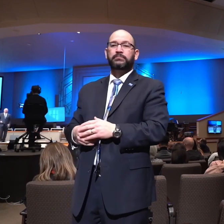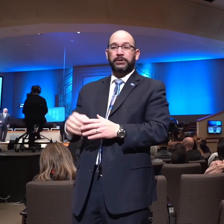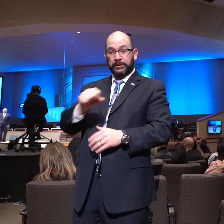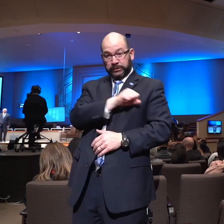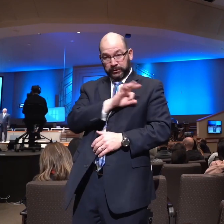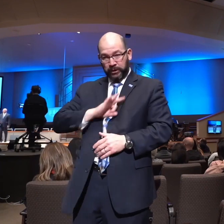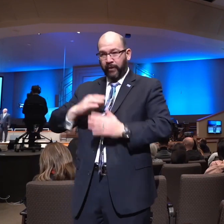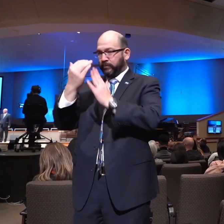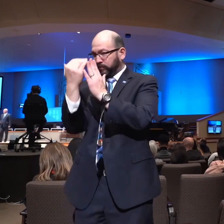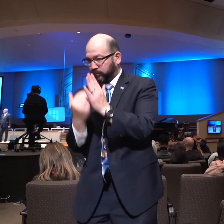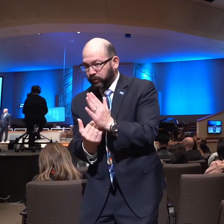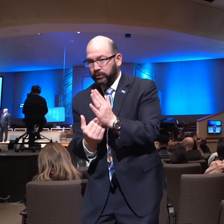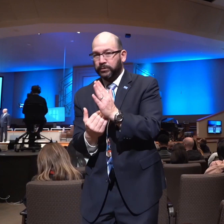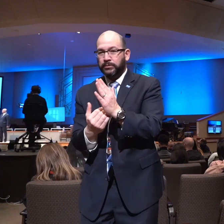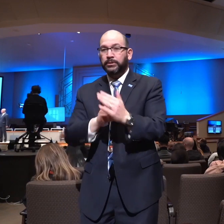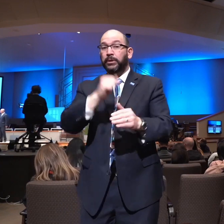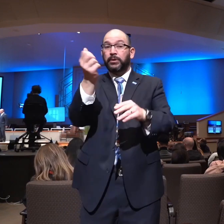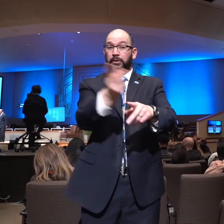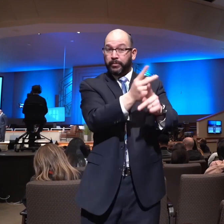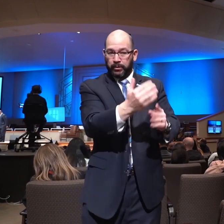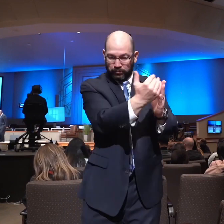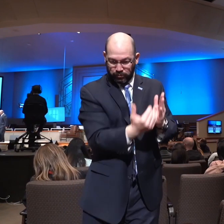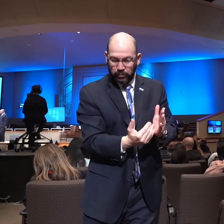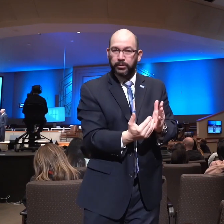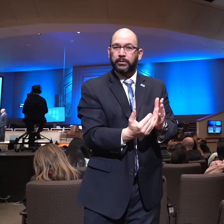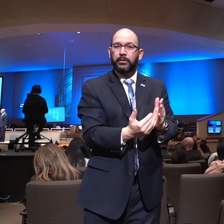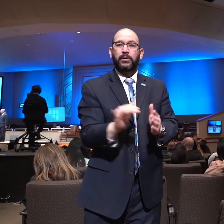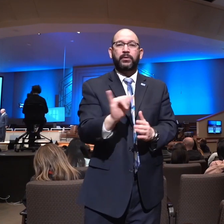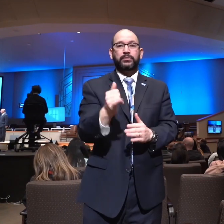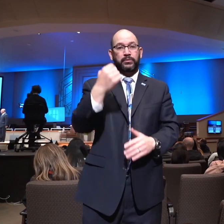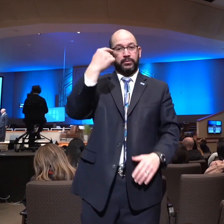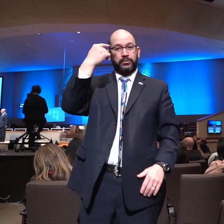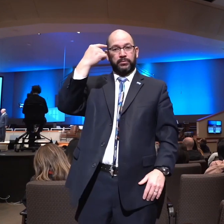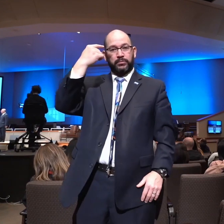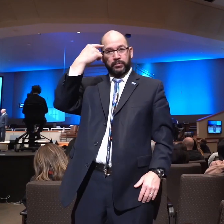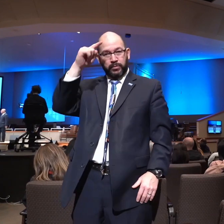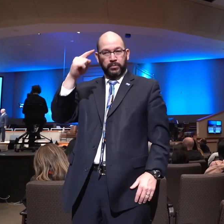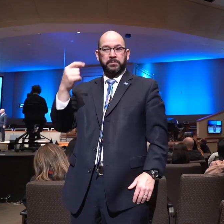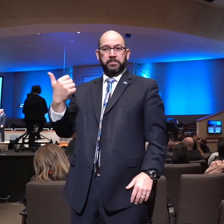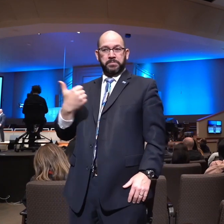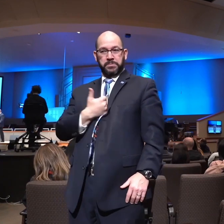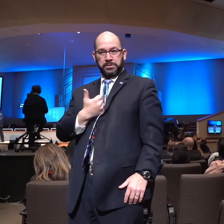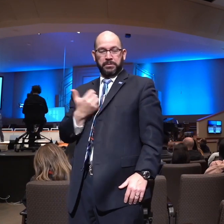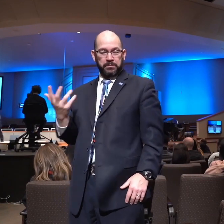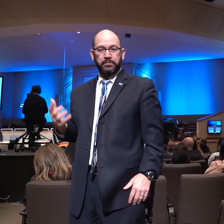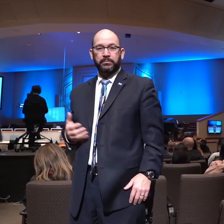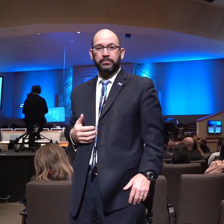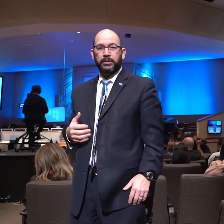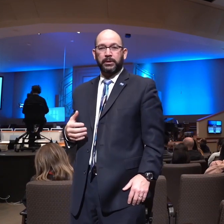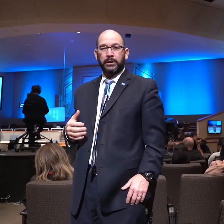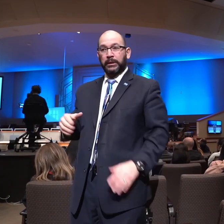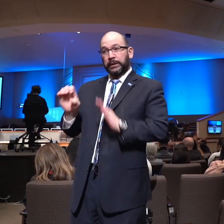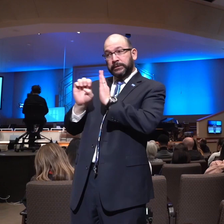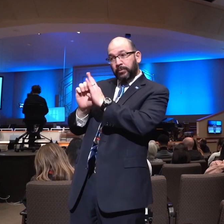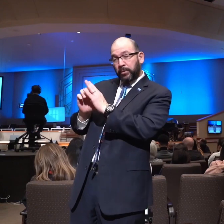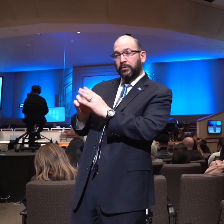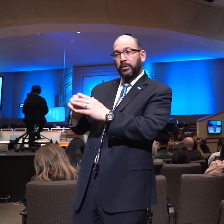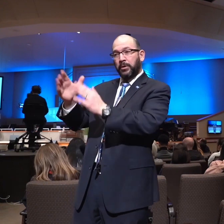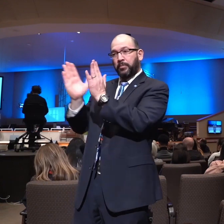And yet, I also have a list that I keep current. I had Brother Jim Harris on that list recently, and thank the Lord,